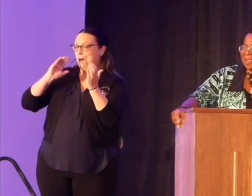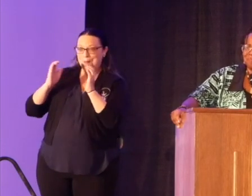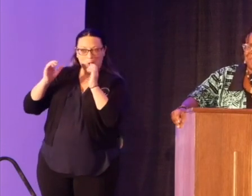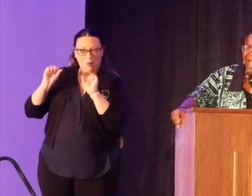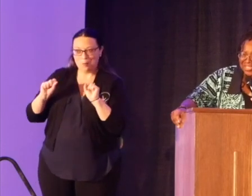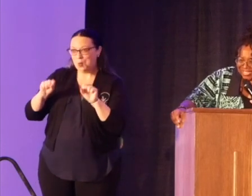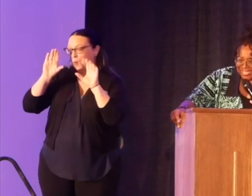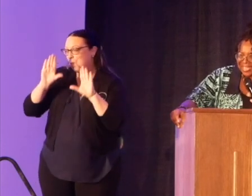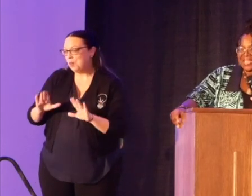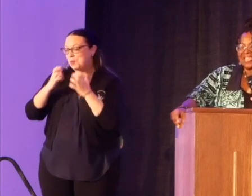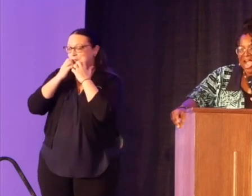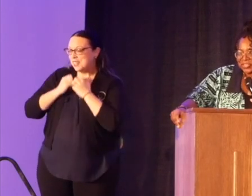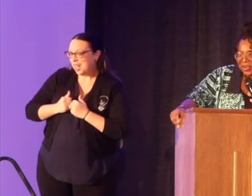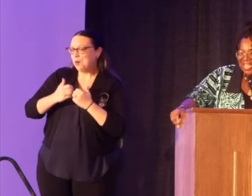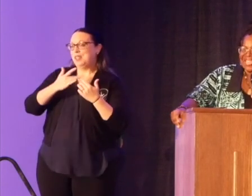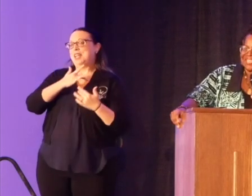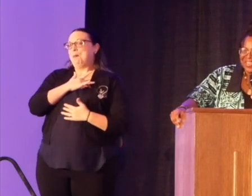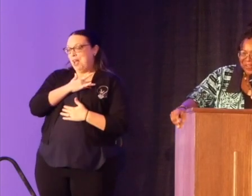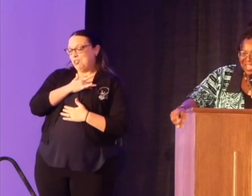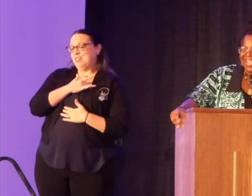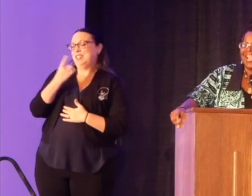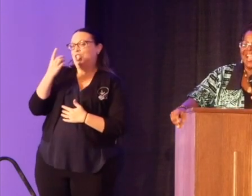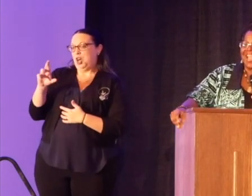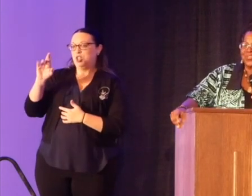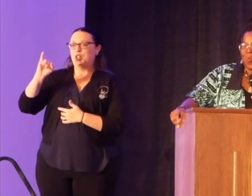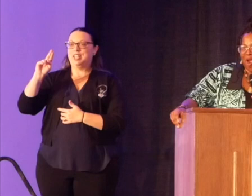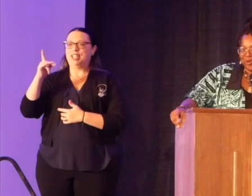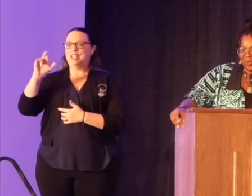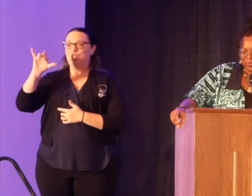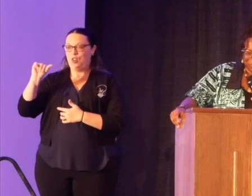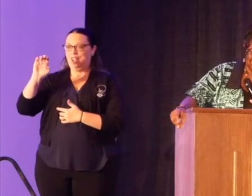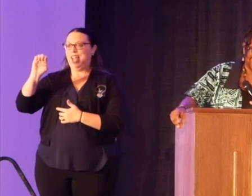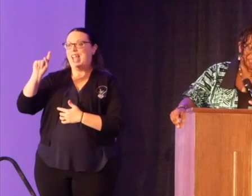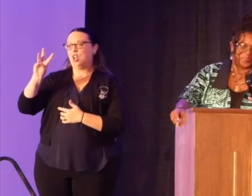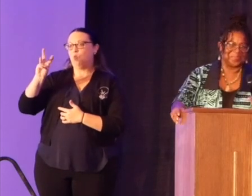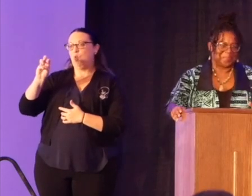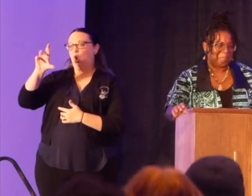caring, compassionate Dr. Endera Etwaru.